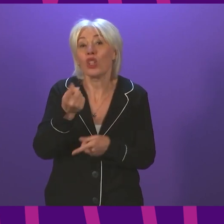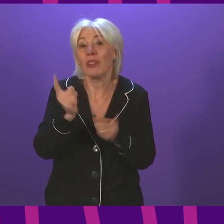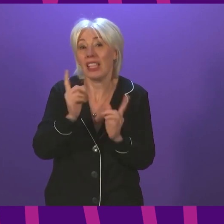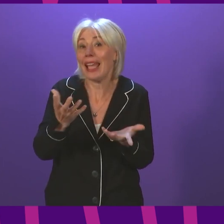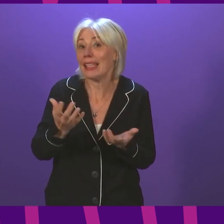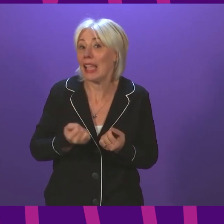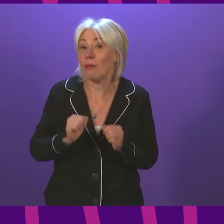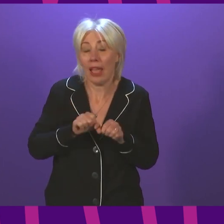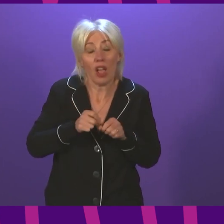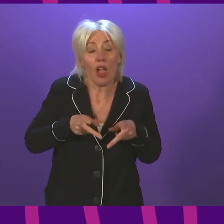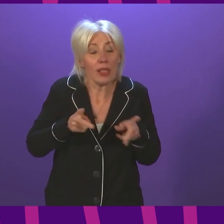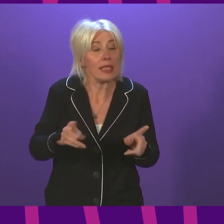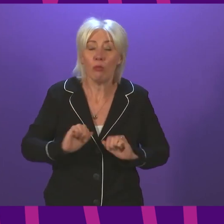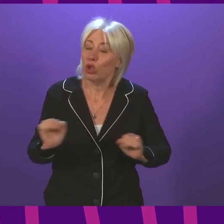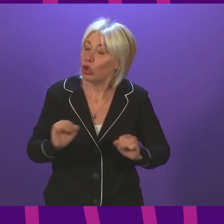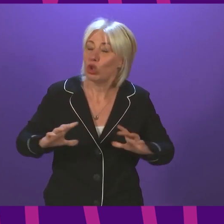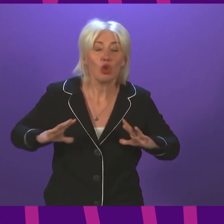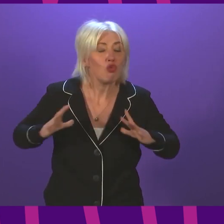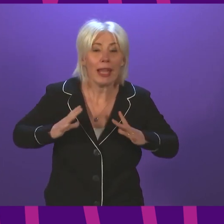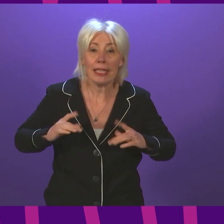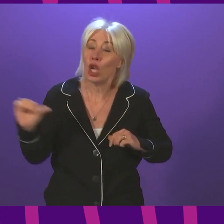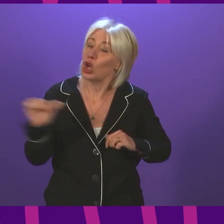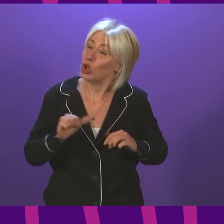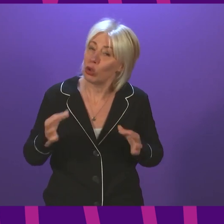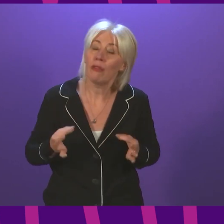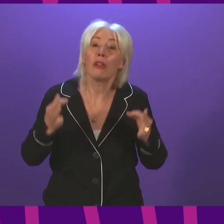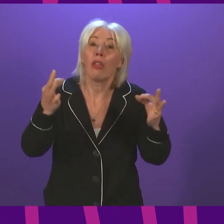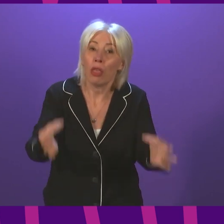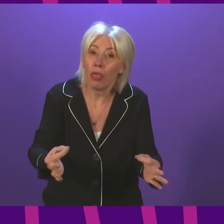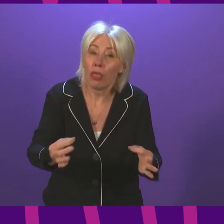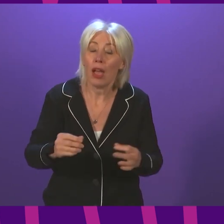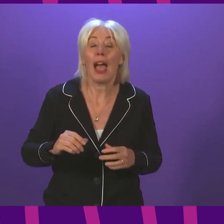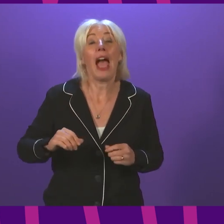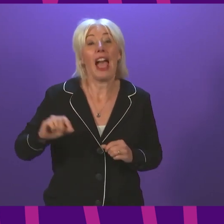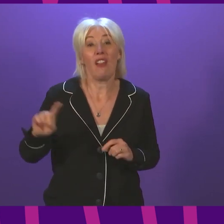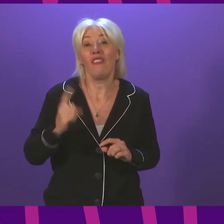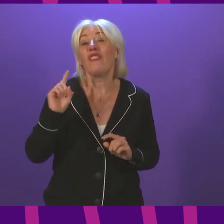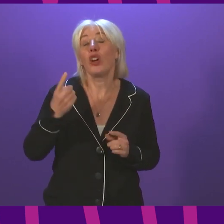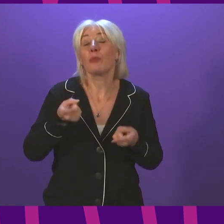the scheme wasn't ready to be launched and should have been delayed? And is it about time she listened to businesses and scrapped it altogether?